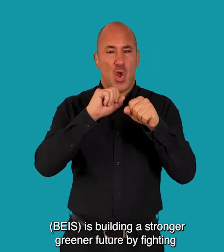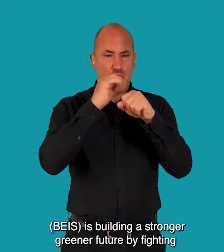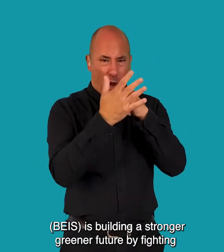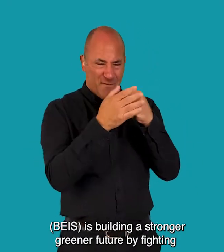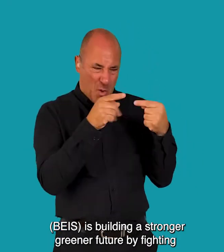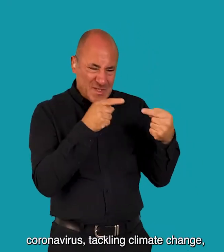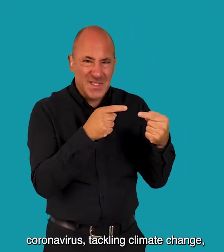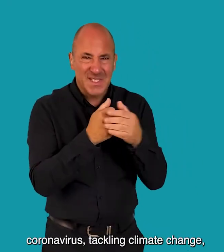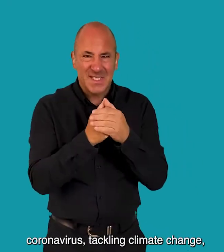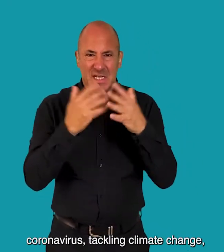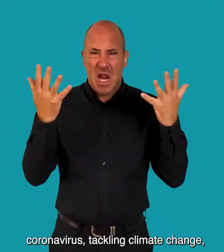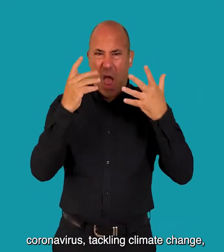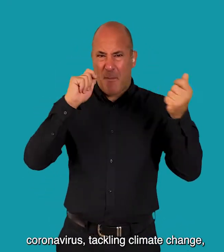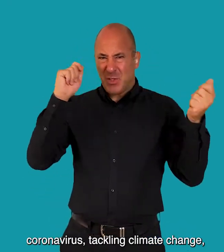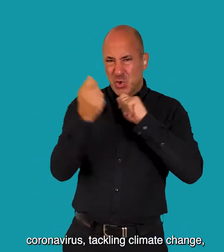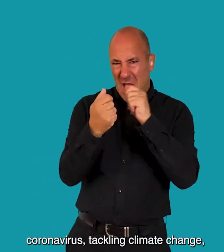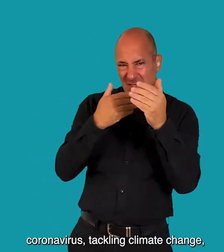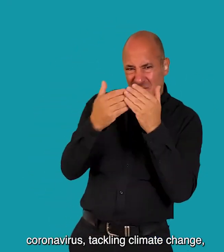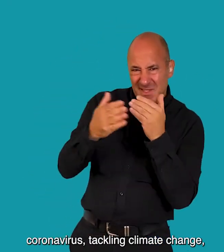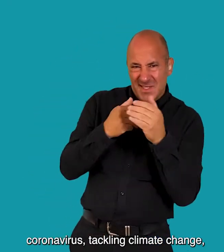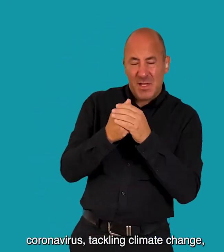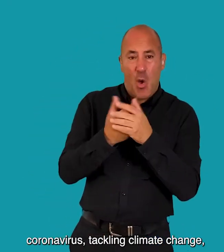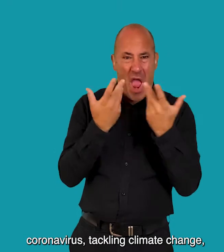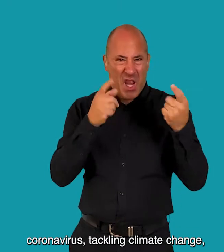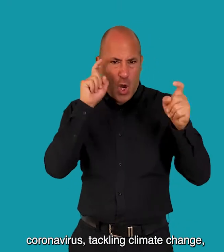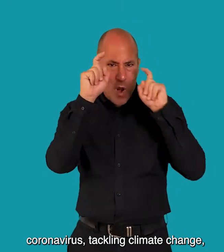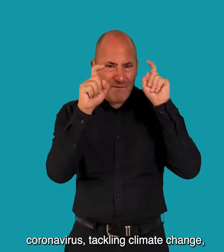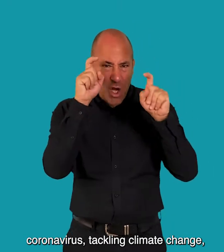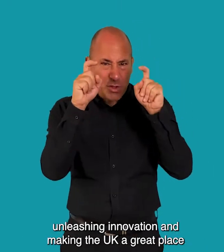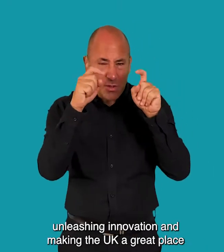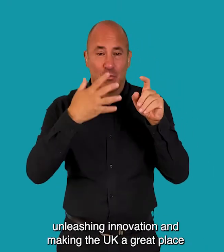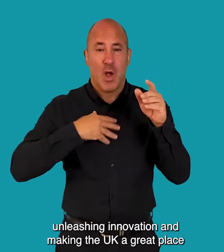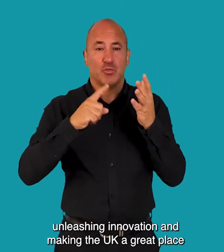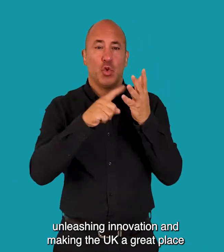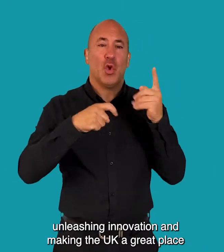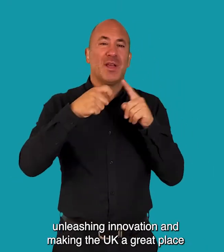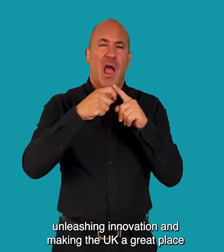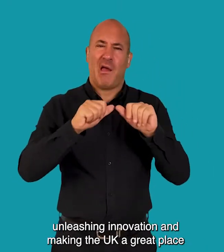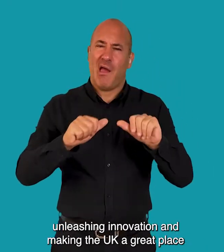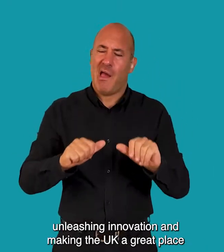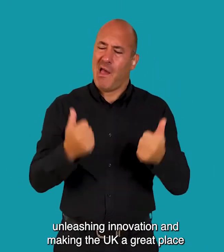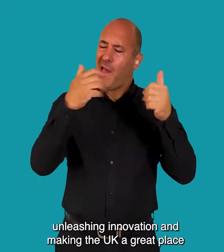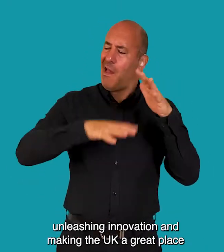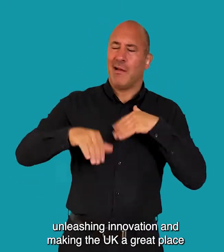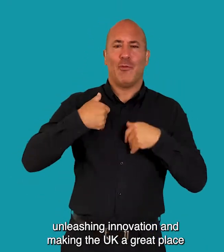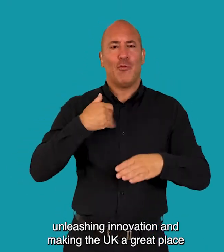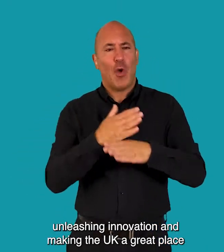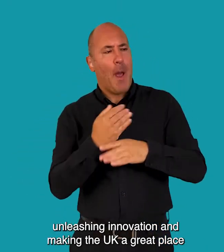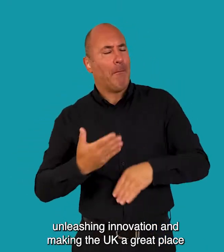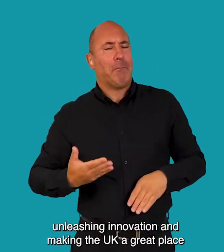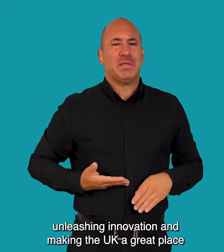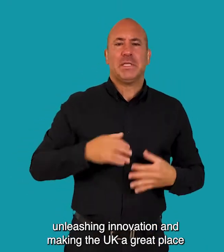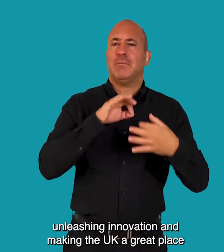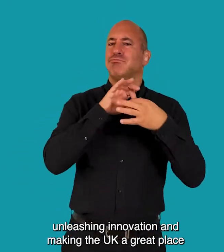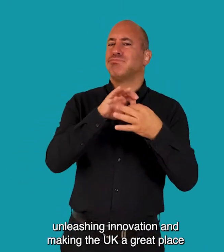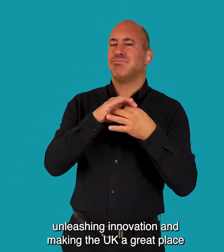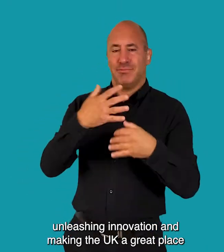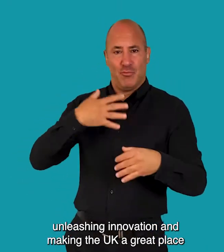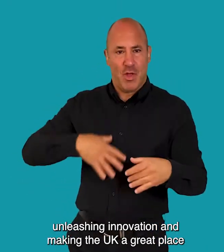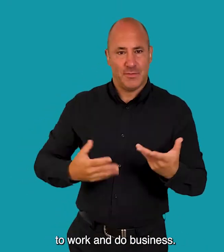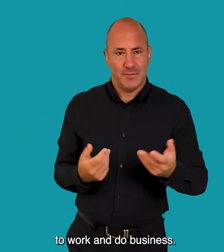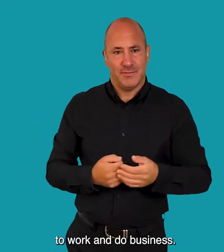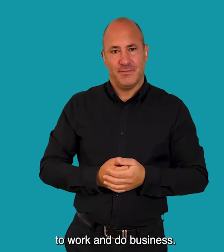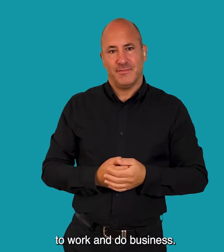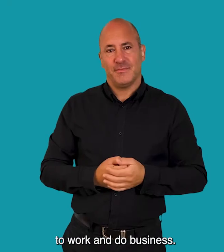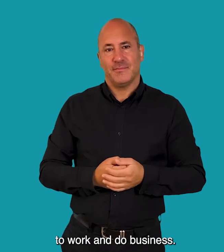By fighting coronavirus, tackling climate change Unleashing innovation And making the UK a great